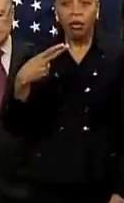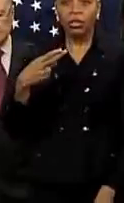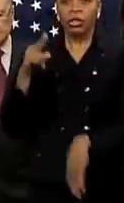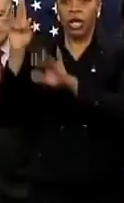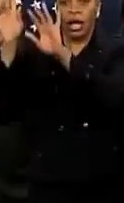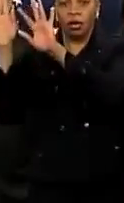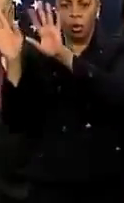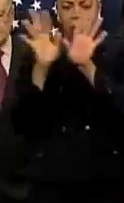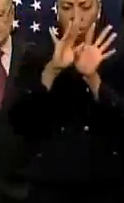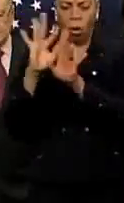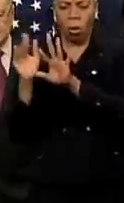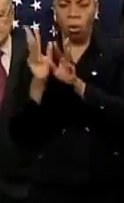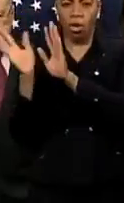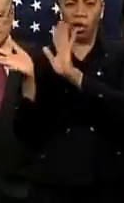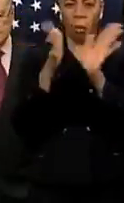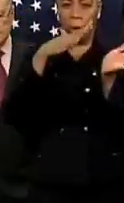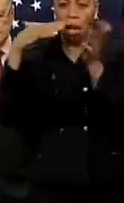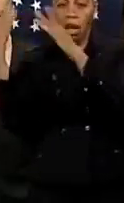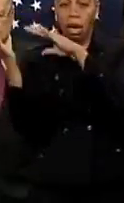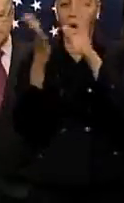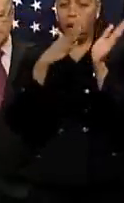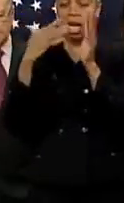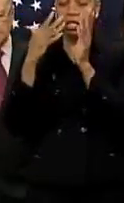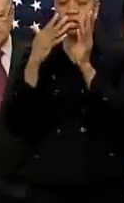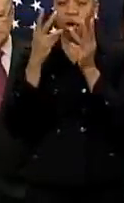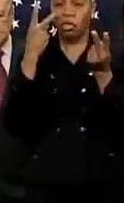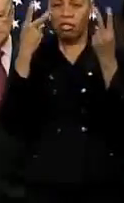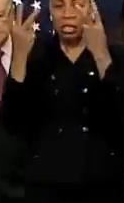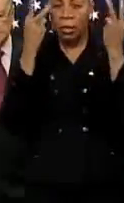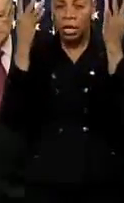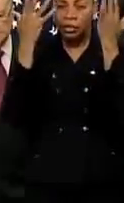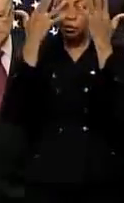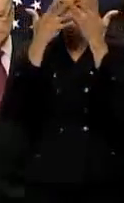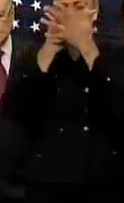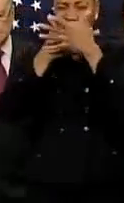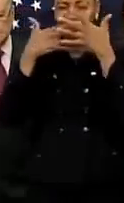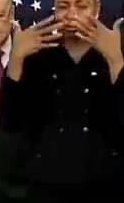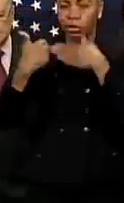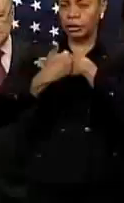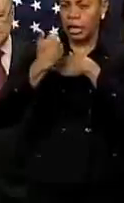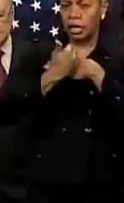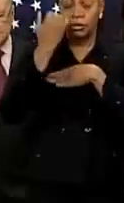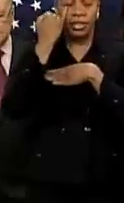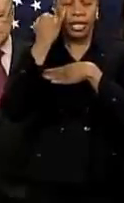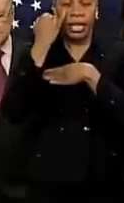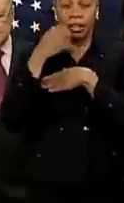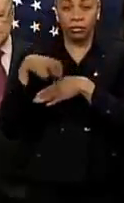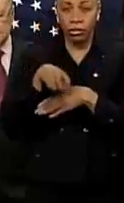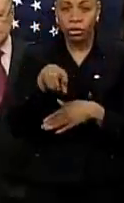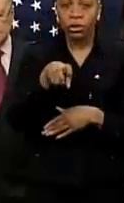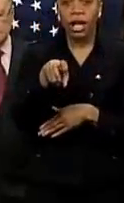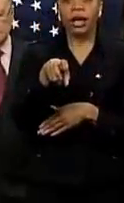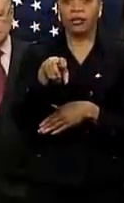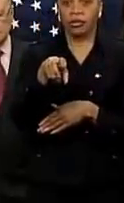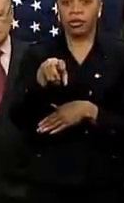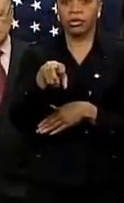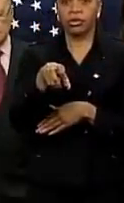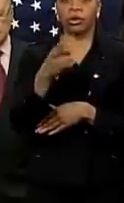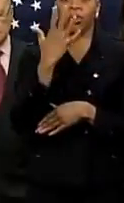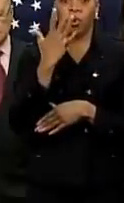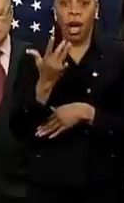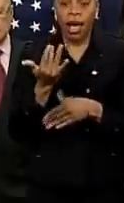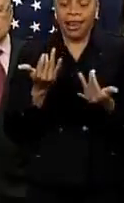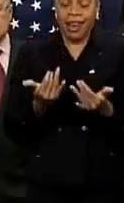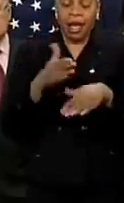and high winds and the reduced visibility are hazards for travel, and it's why we remain under a blizzard